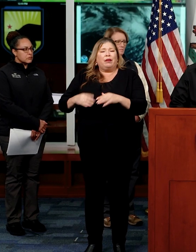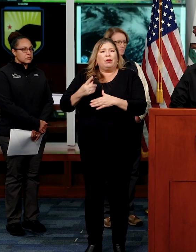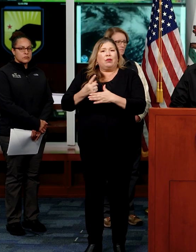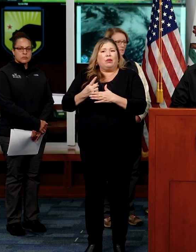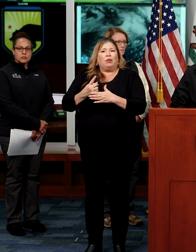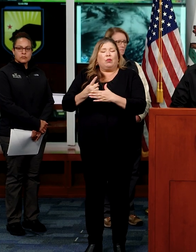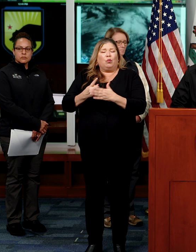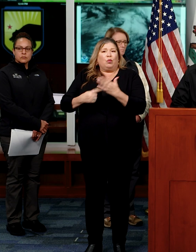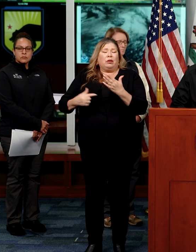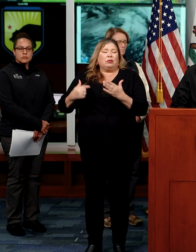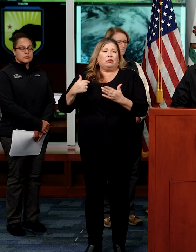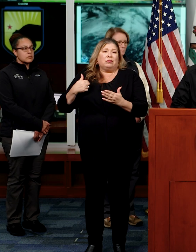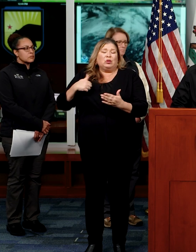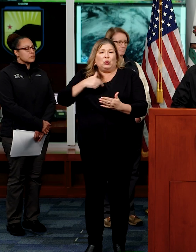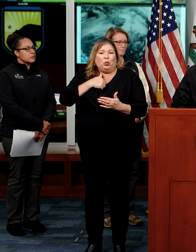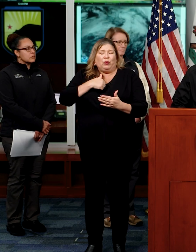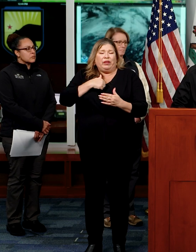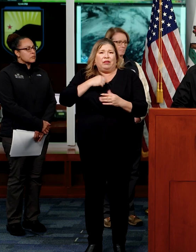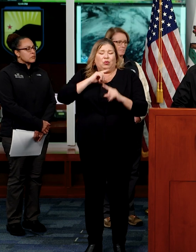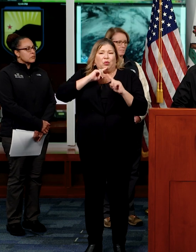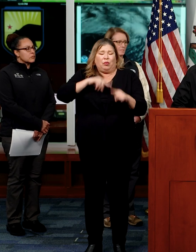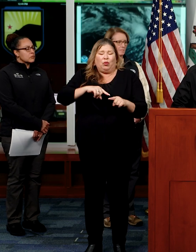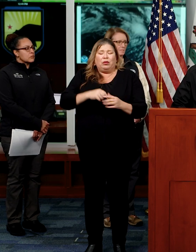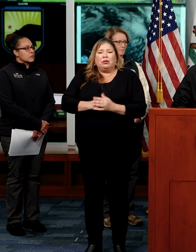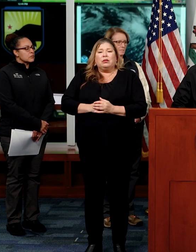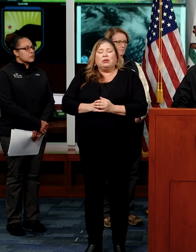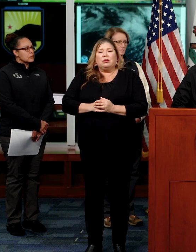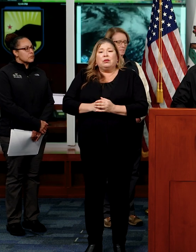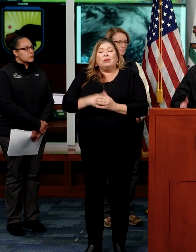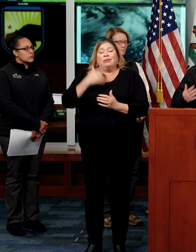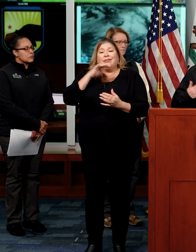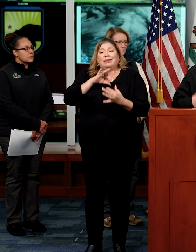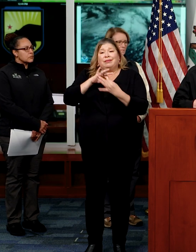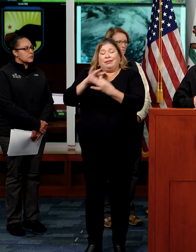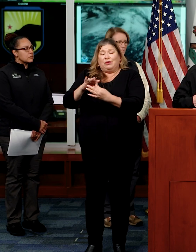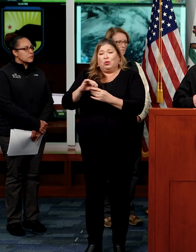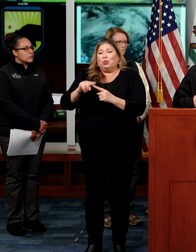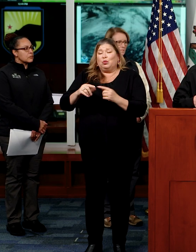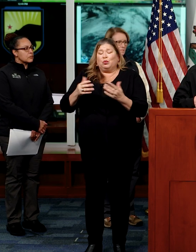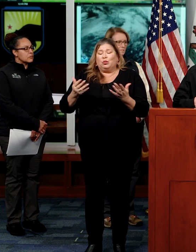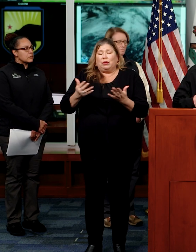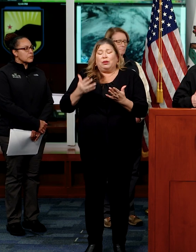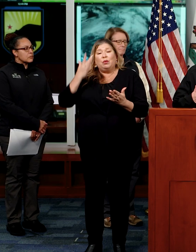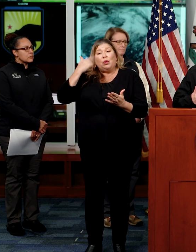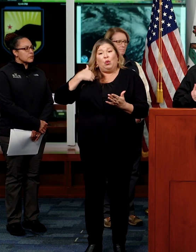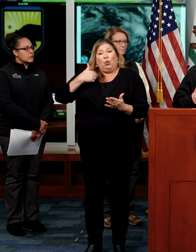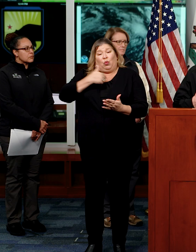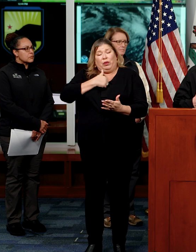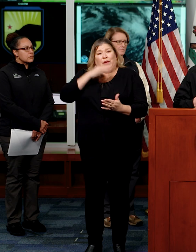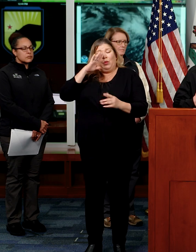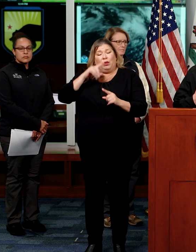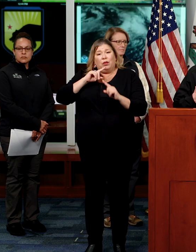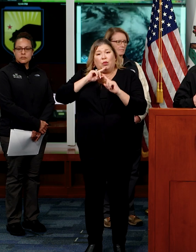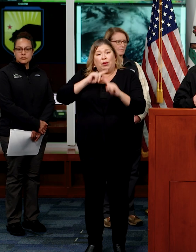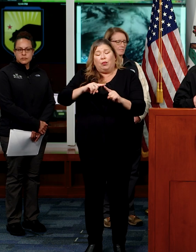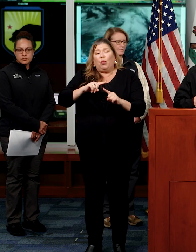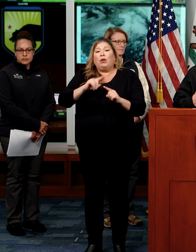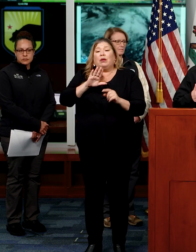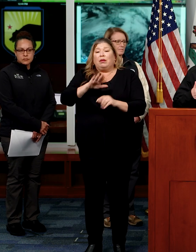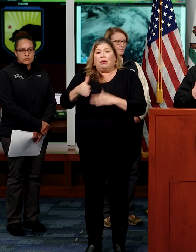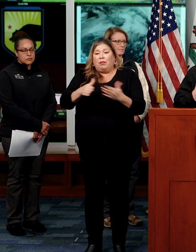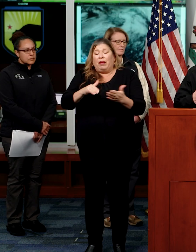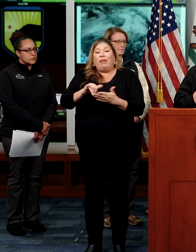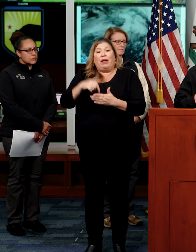putting out, and it has to do with we report the fatalities that we